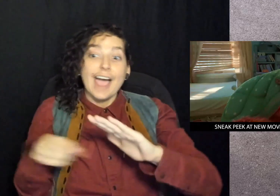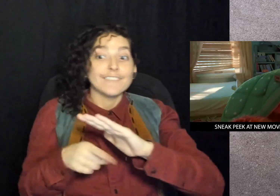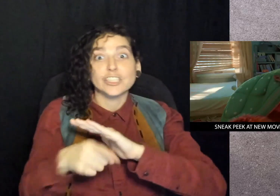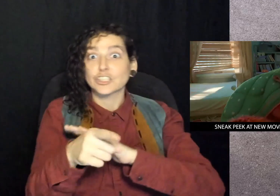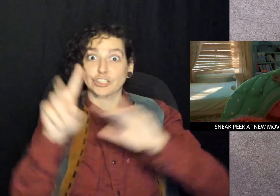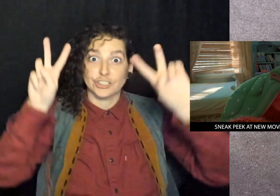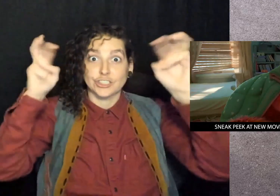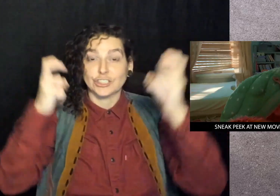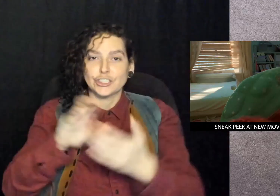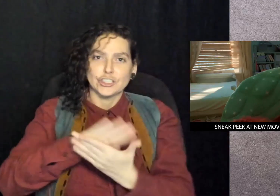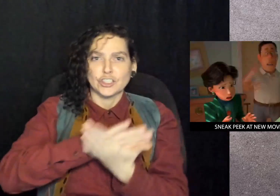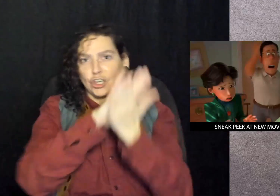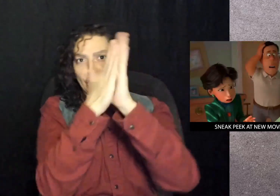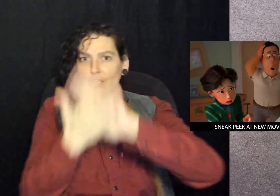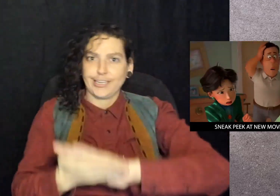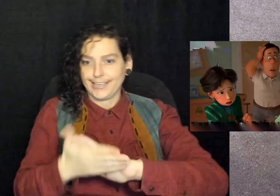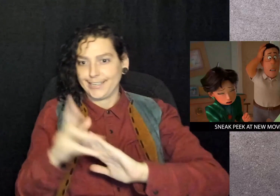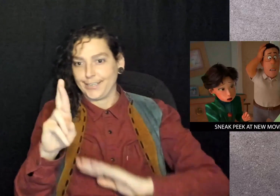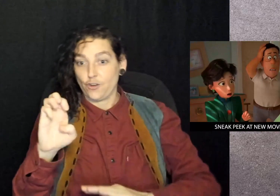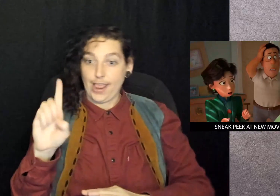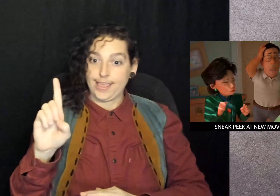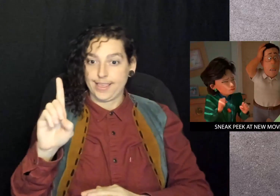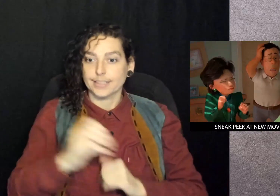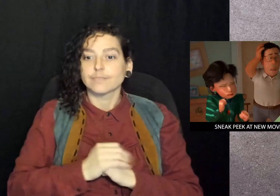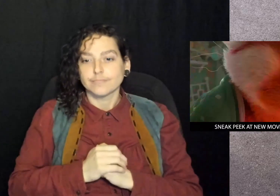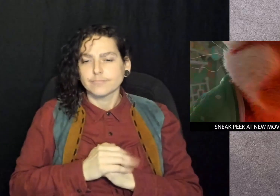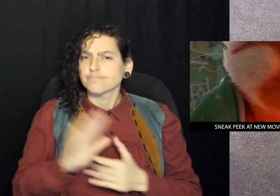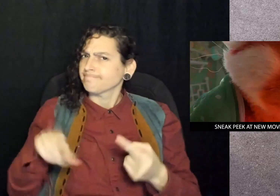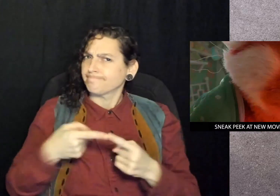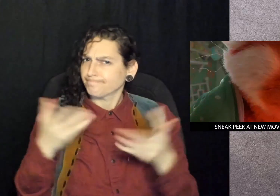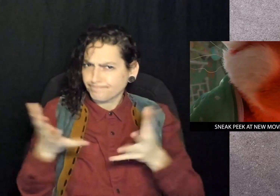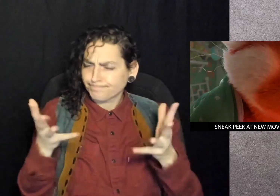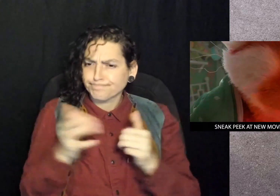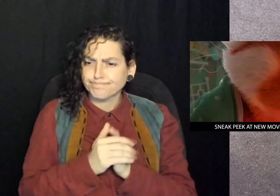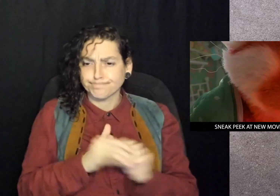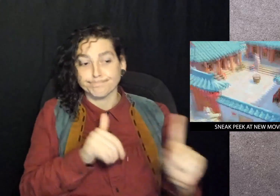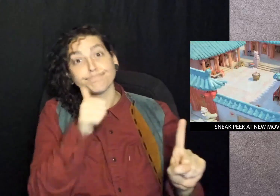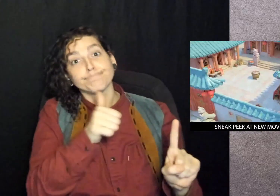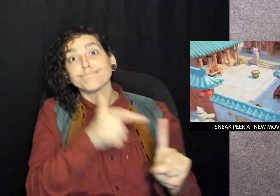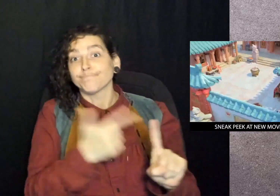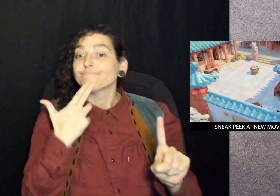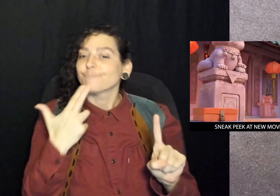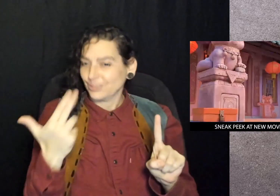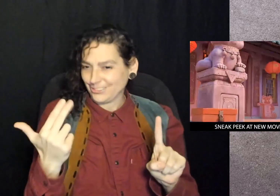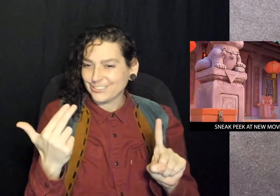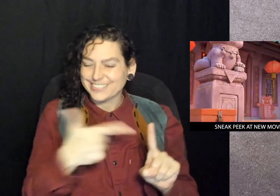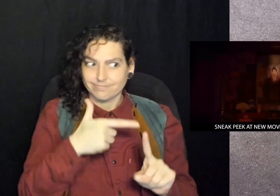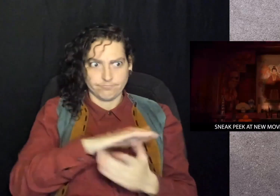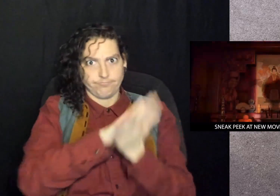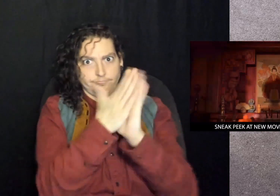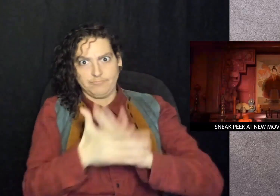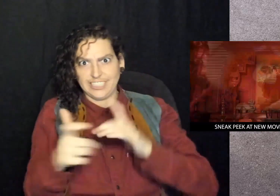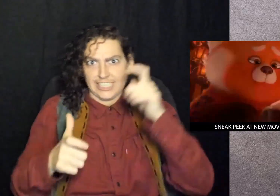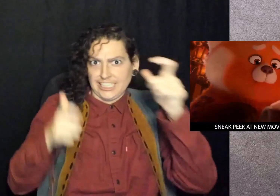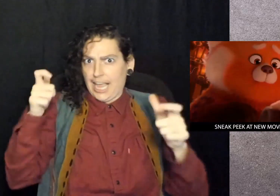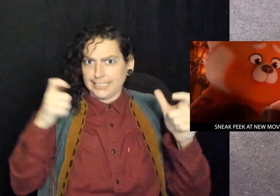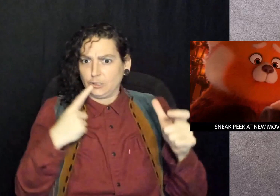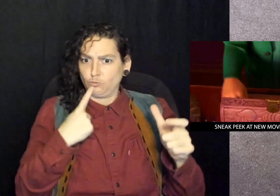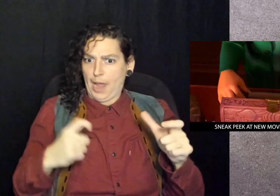Disney and Pixar's latest animated adventure is entitled Turning Red, about a